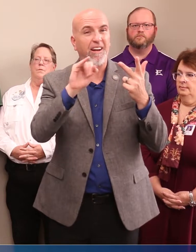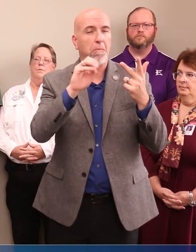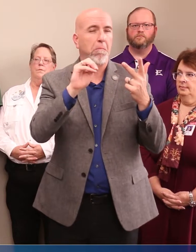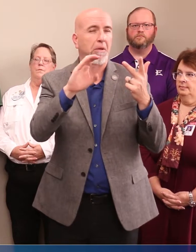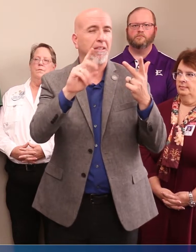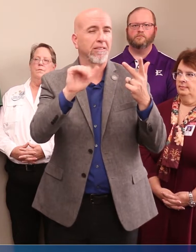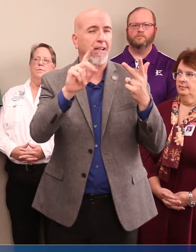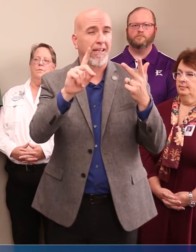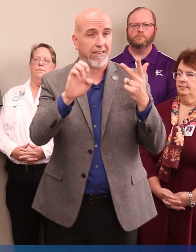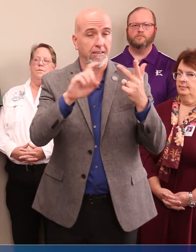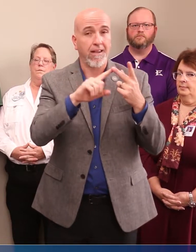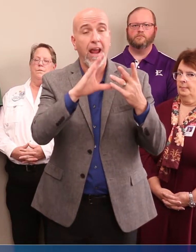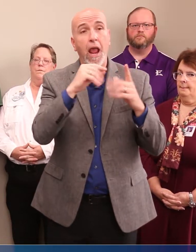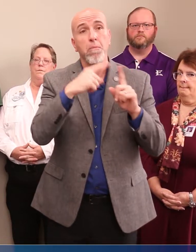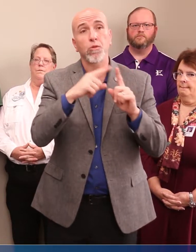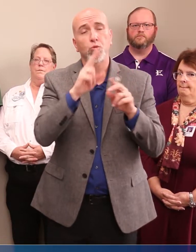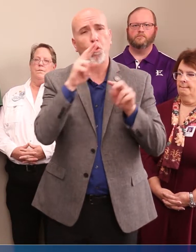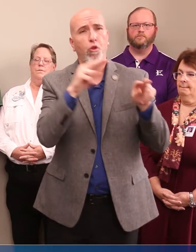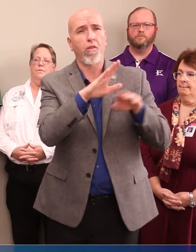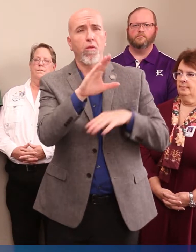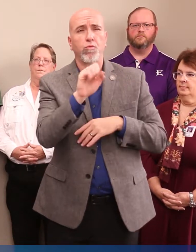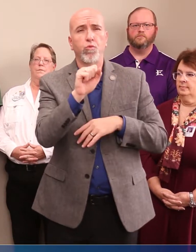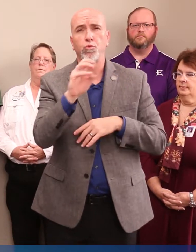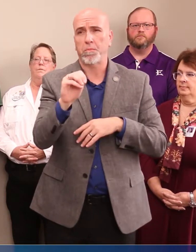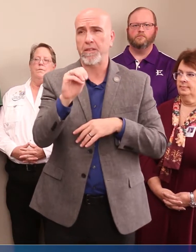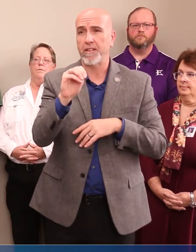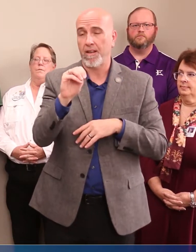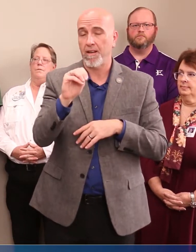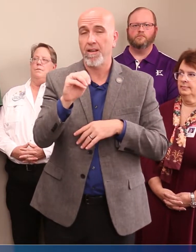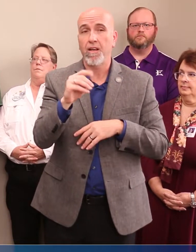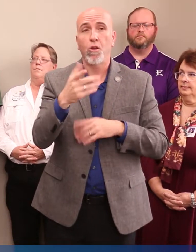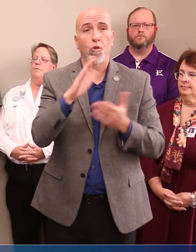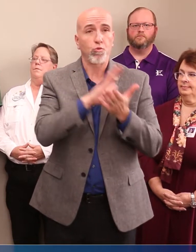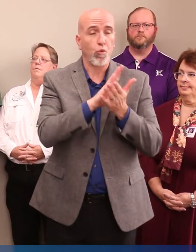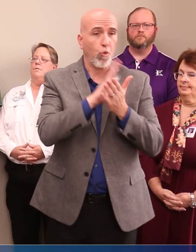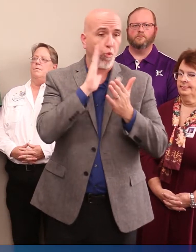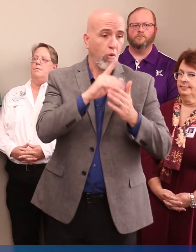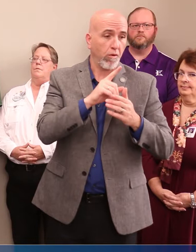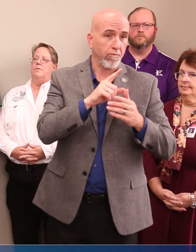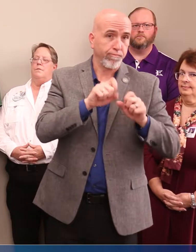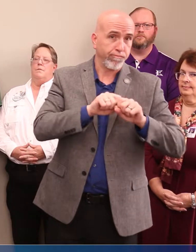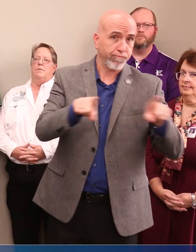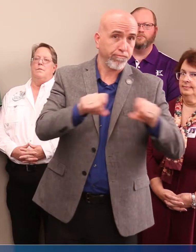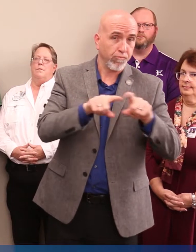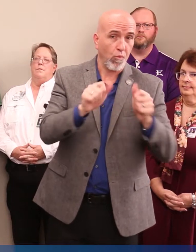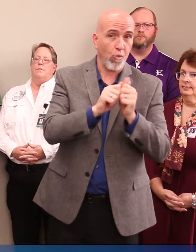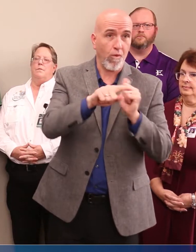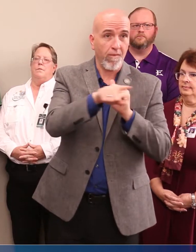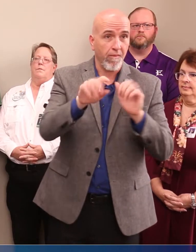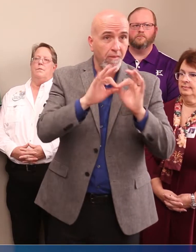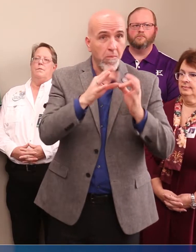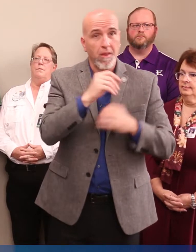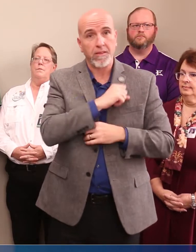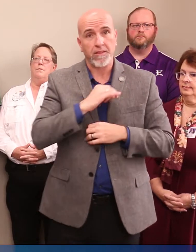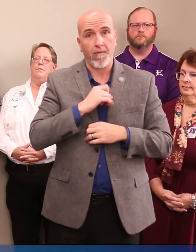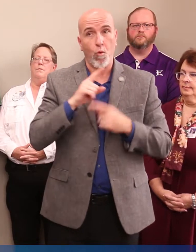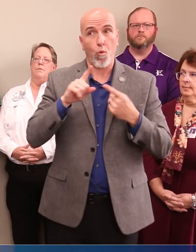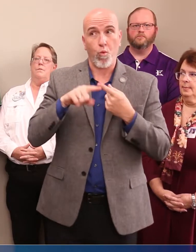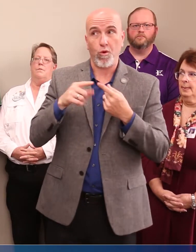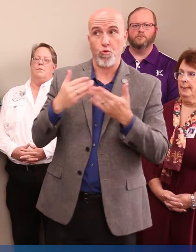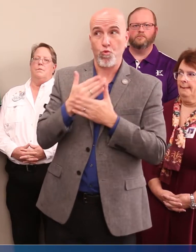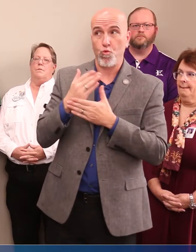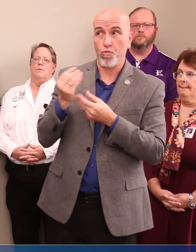well as their social media channels. The schools will continue to communicate with staff and families as news and information